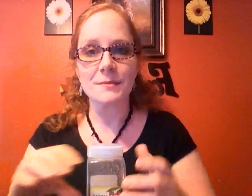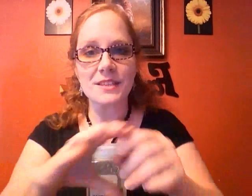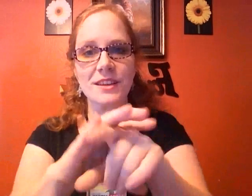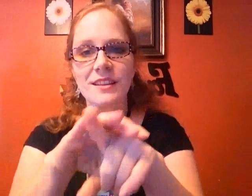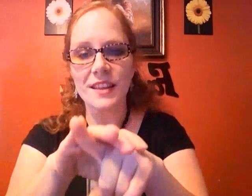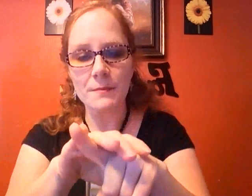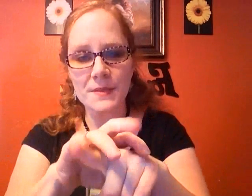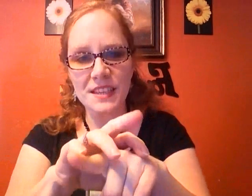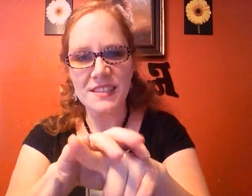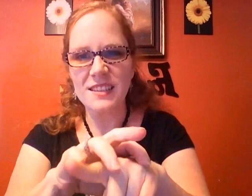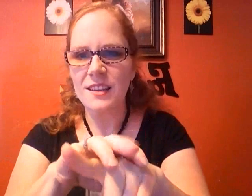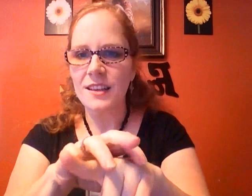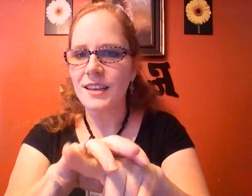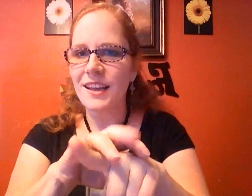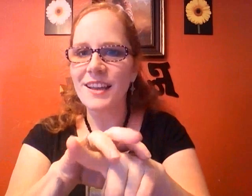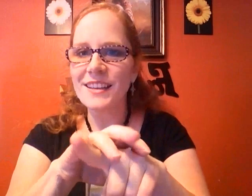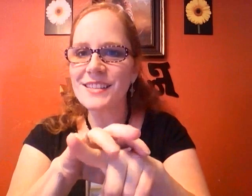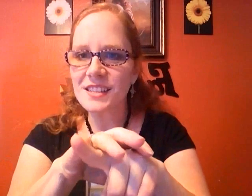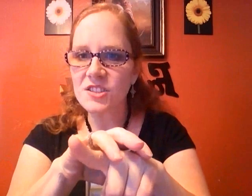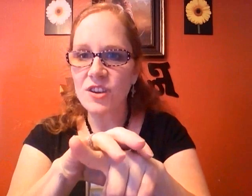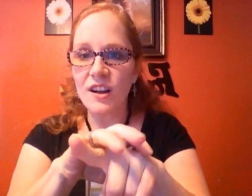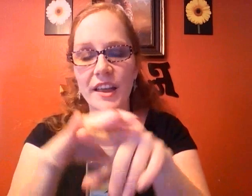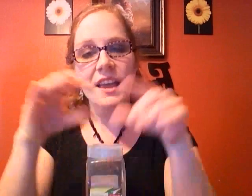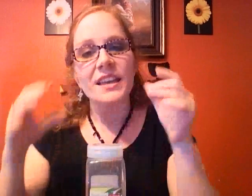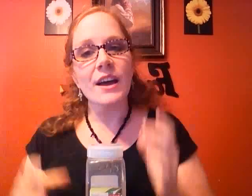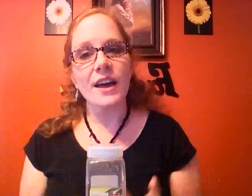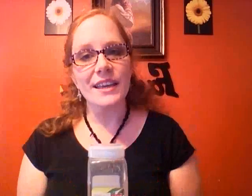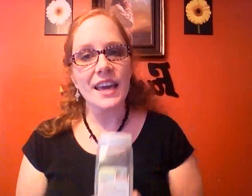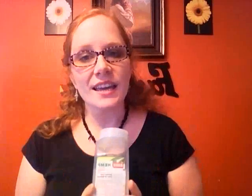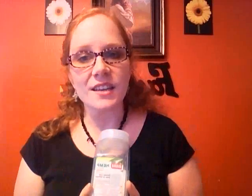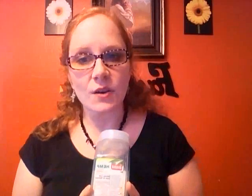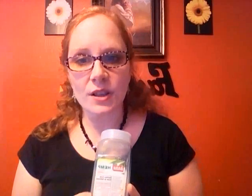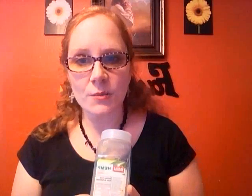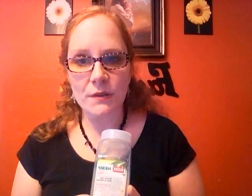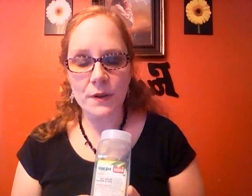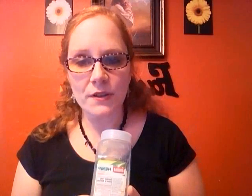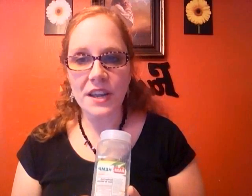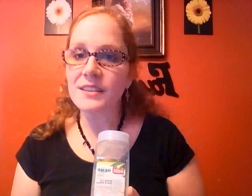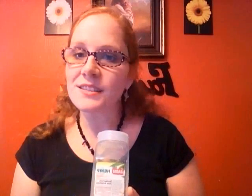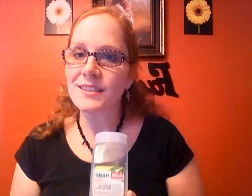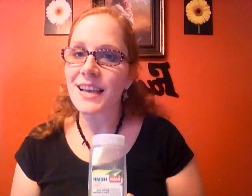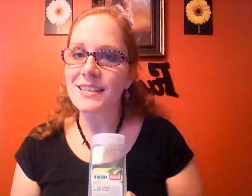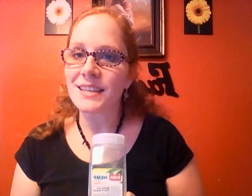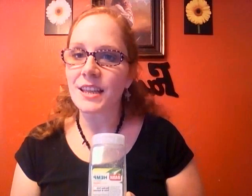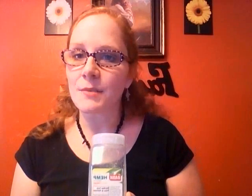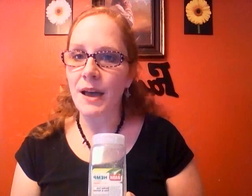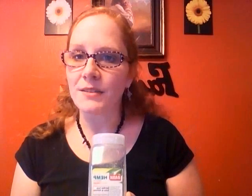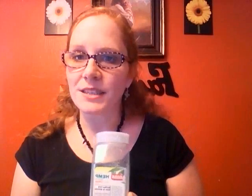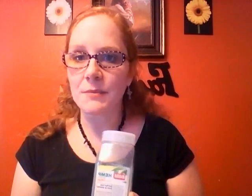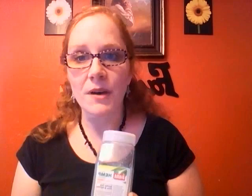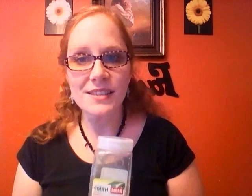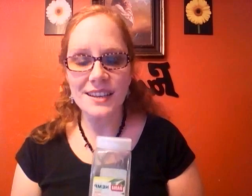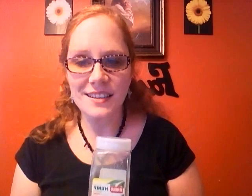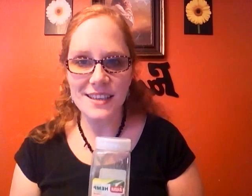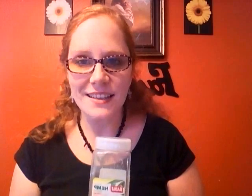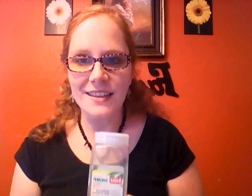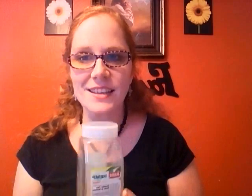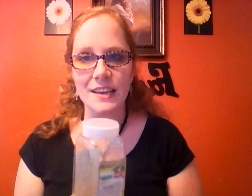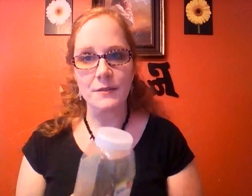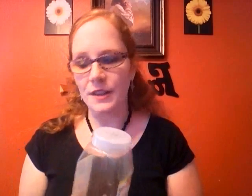my strength on the hemp seeds nice and strong now I can go a little bit further and I can start testing the amount and I'm also gonna set that aside for